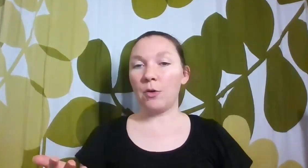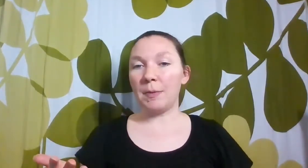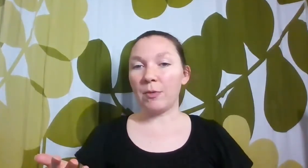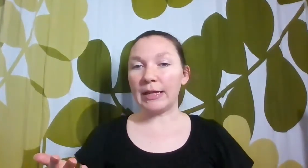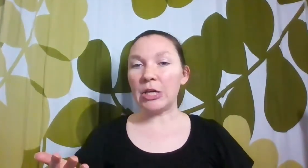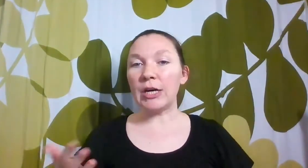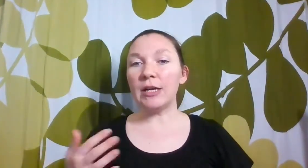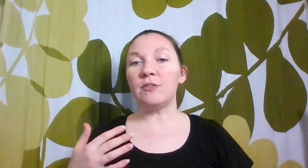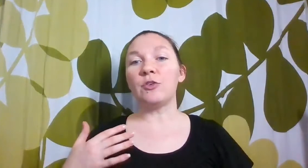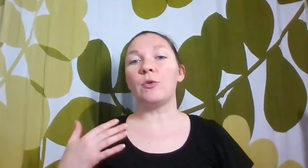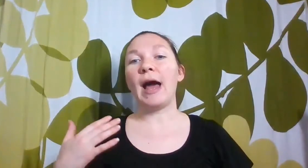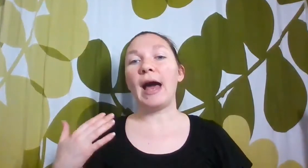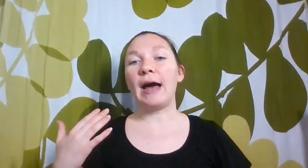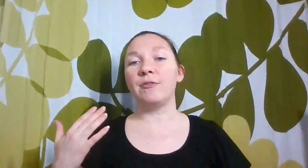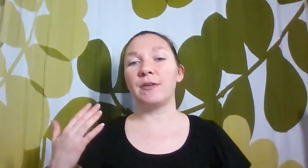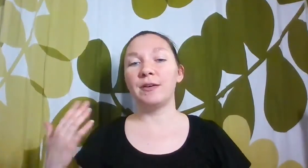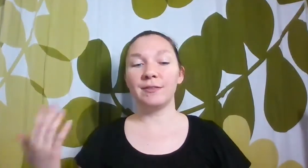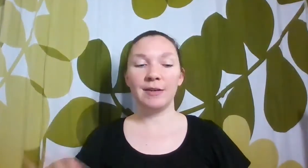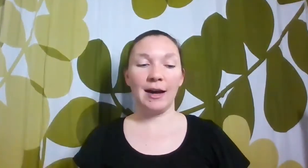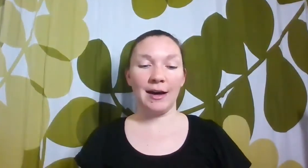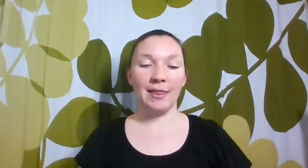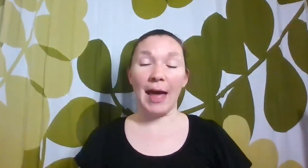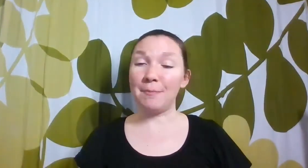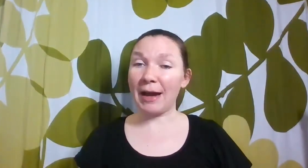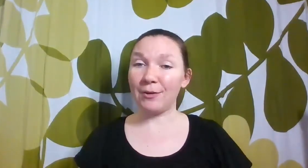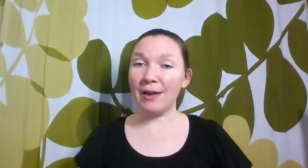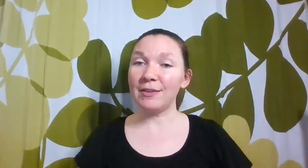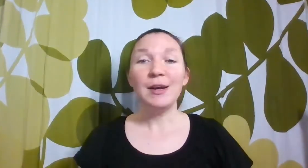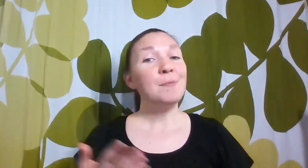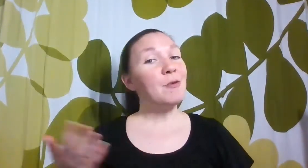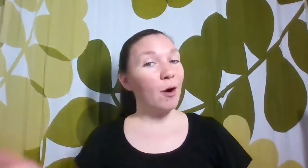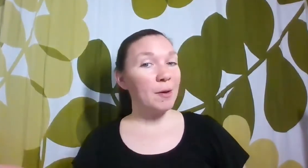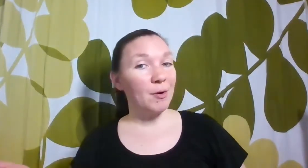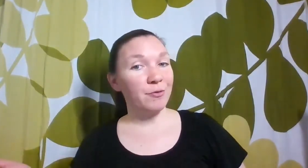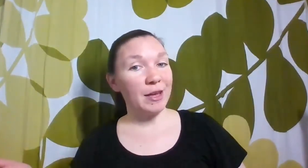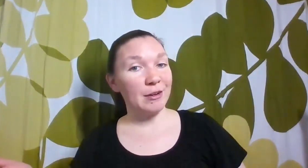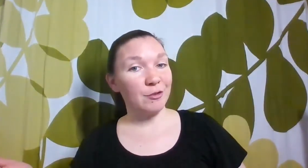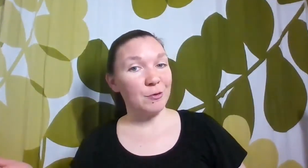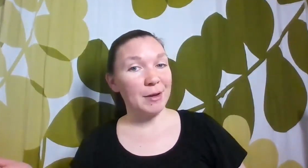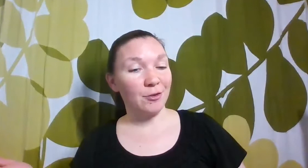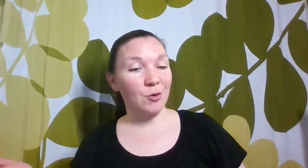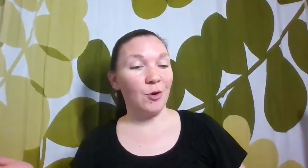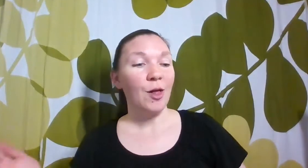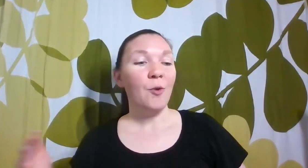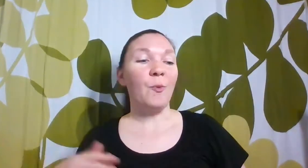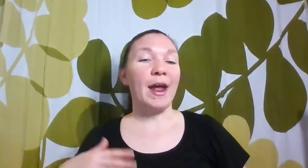it'll be really good to have that background before we move into middle school where